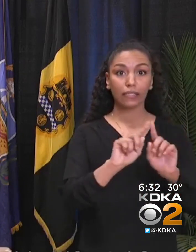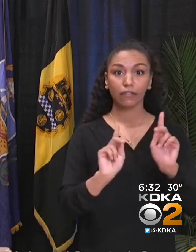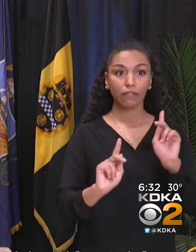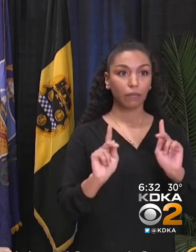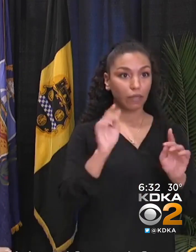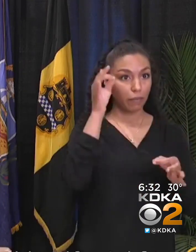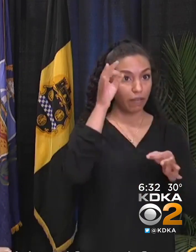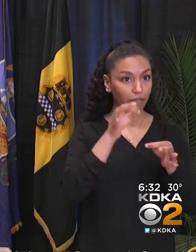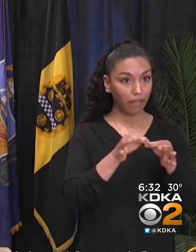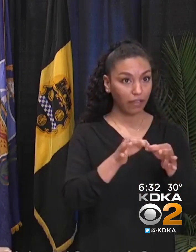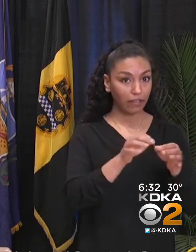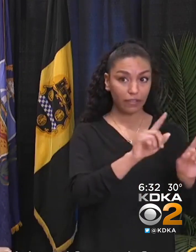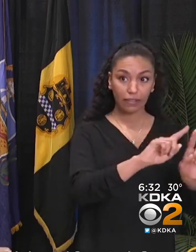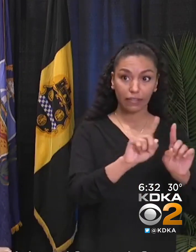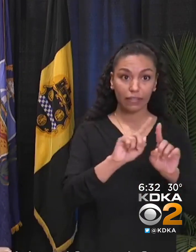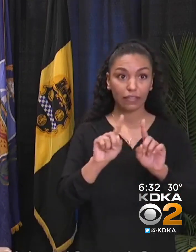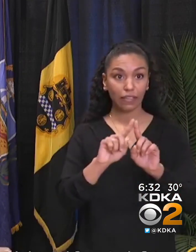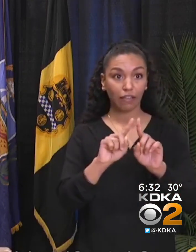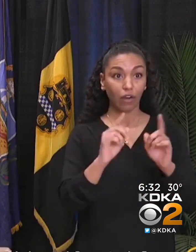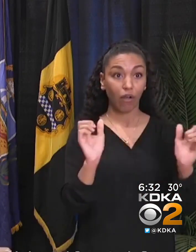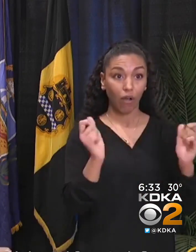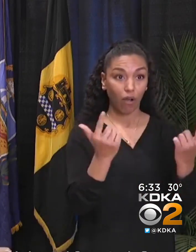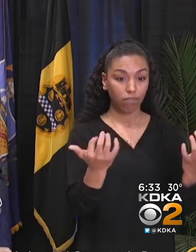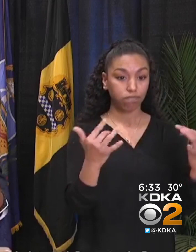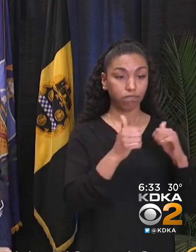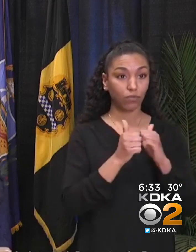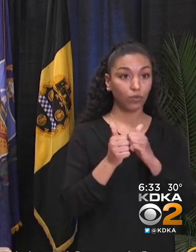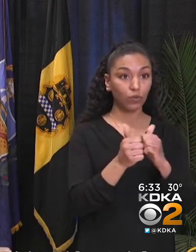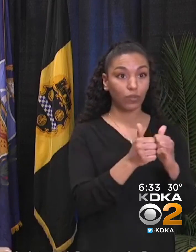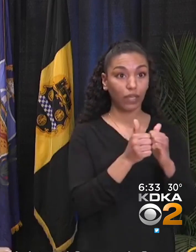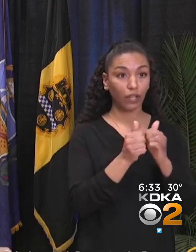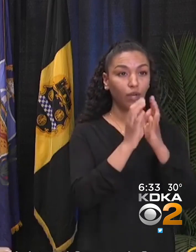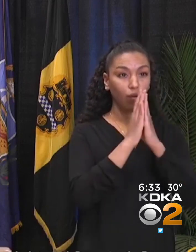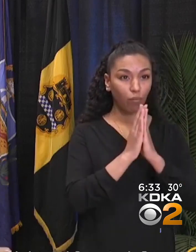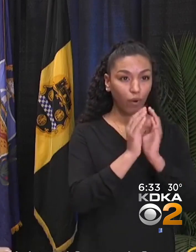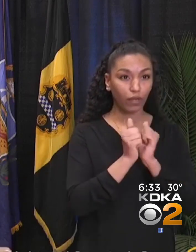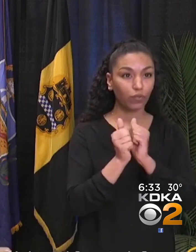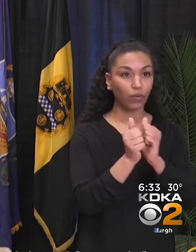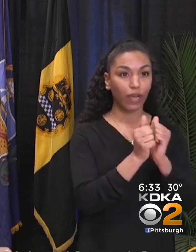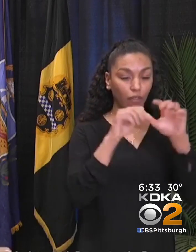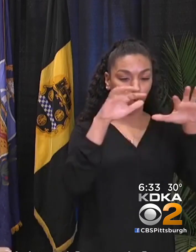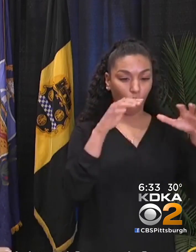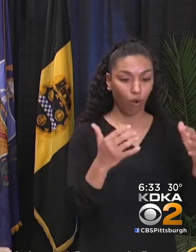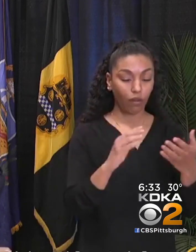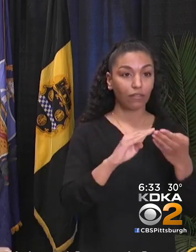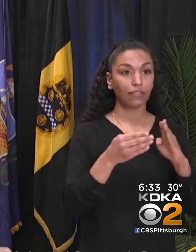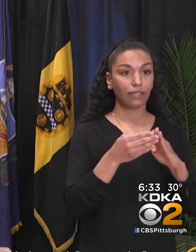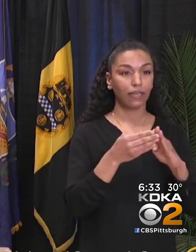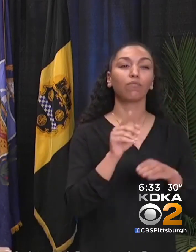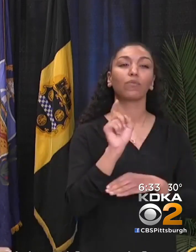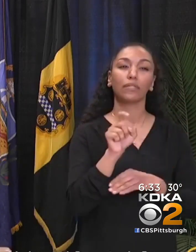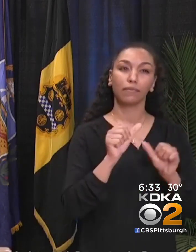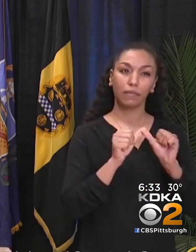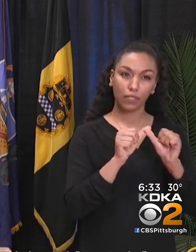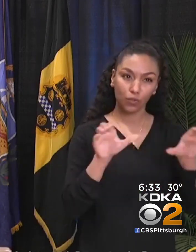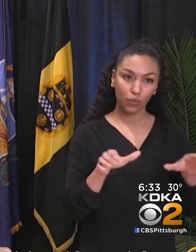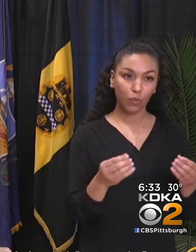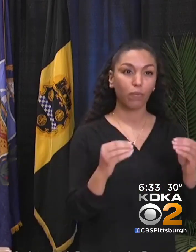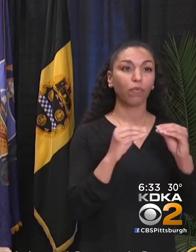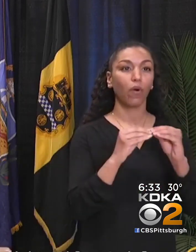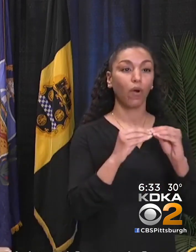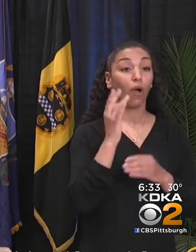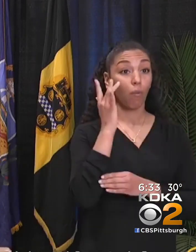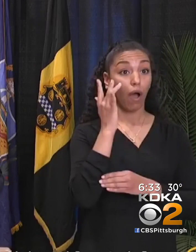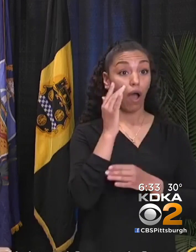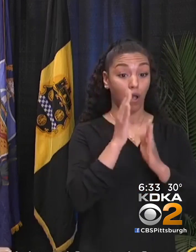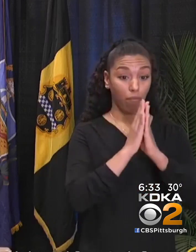here today to pray over the city is something that I think we should do more of. I think praying over our city helps us to pray in the spirit